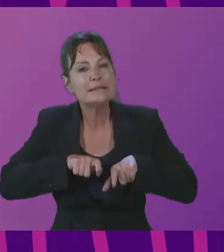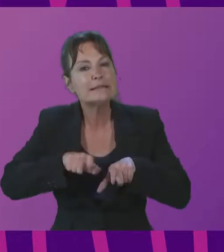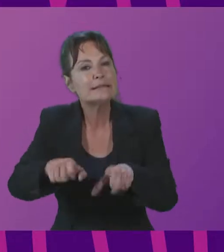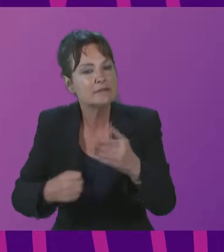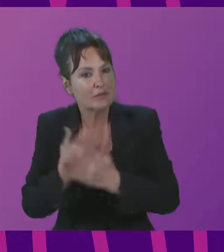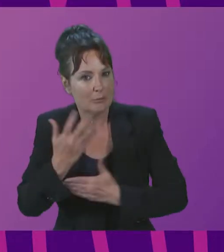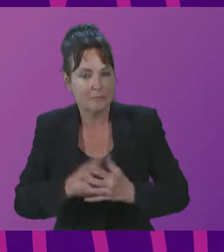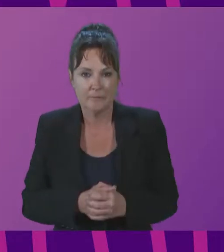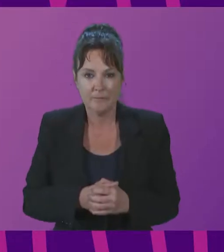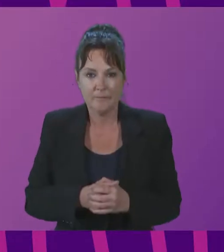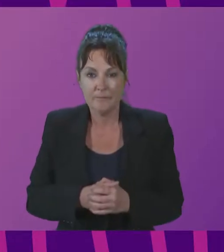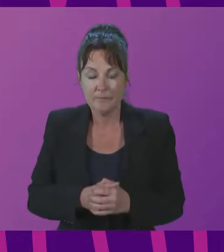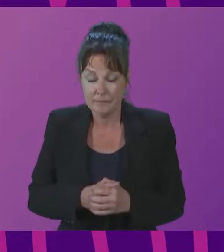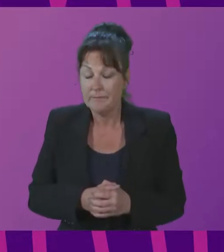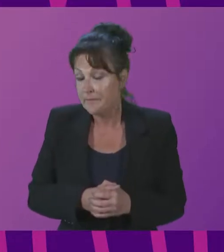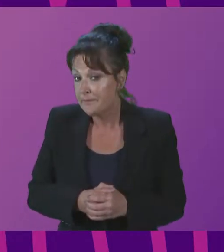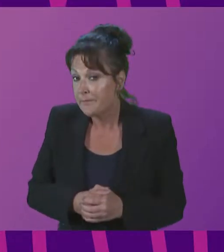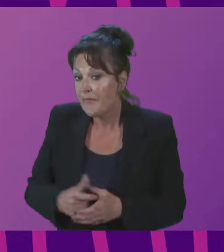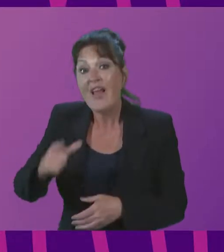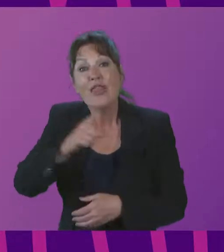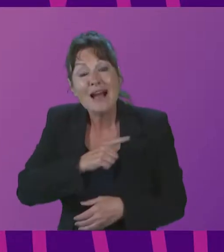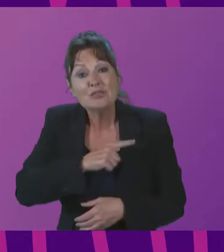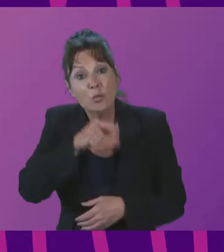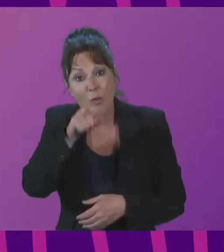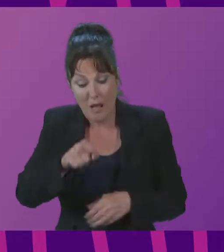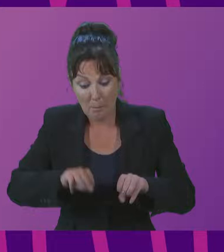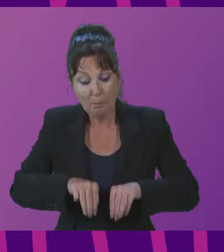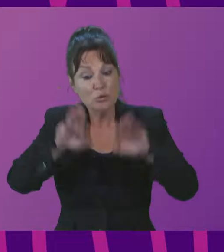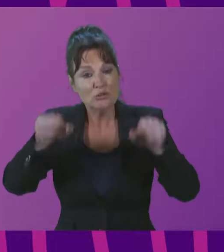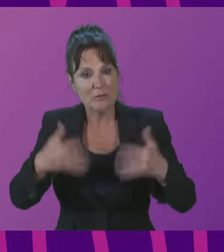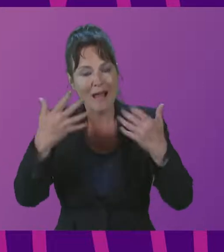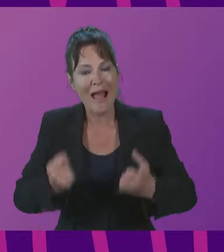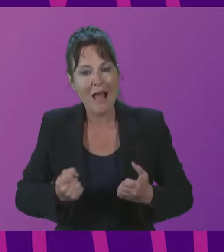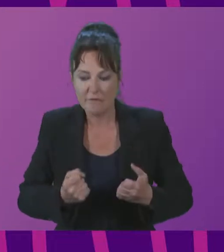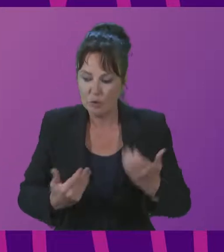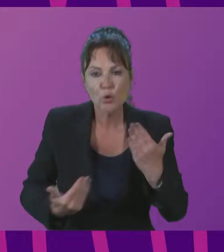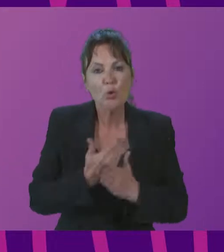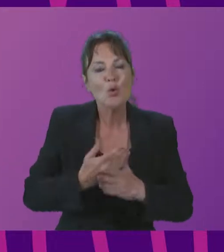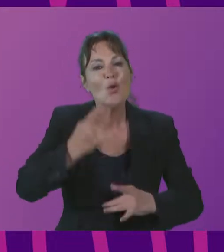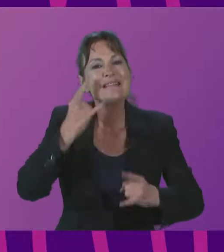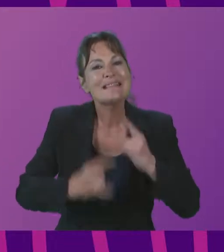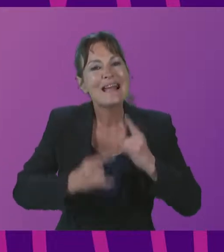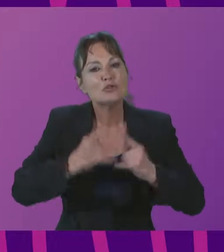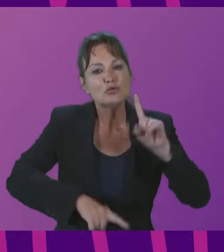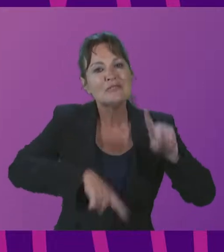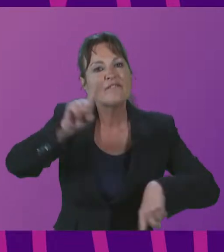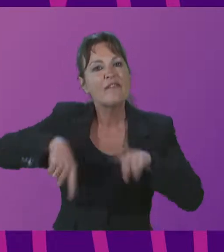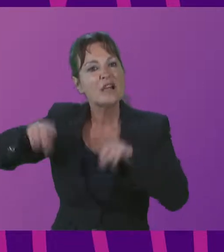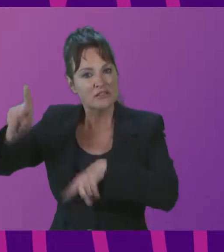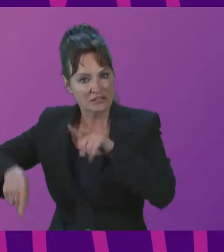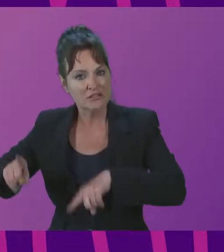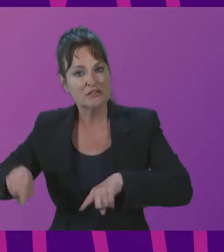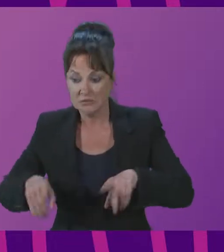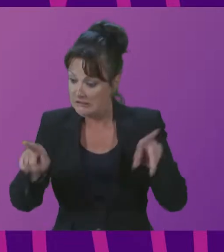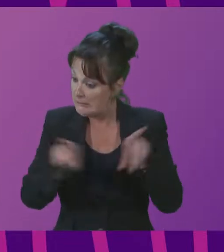created or expanded the Museum of Sexual Diversity in Sao Paulo, the Museum of Favelas